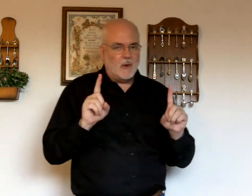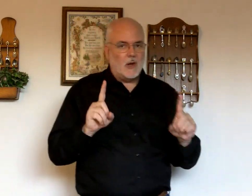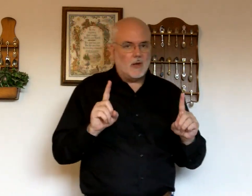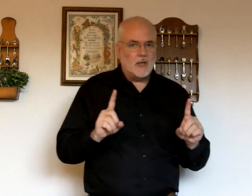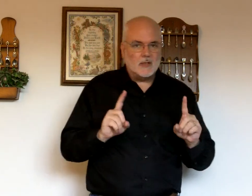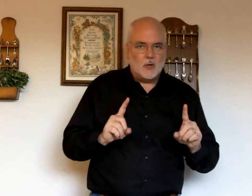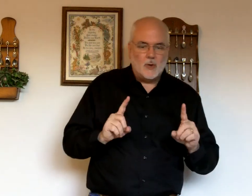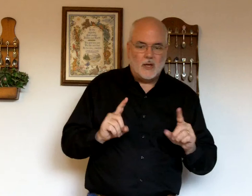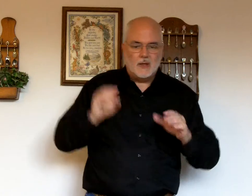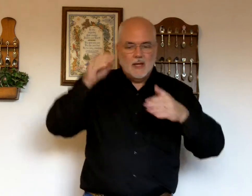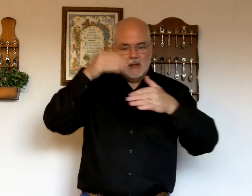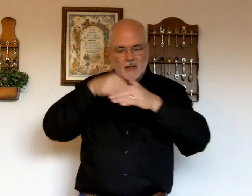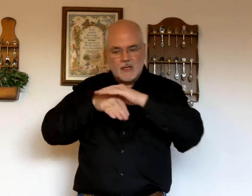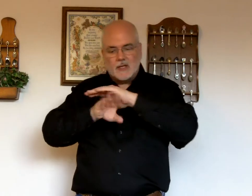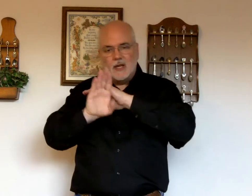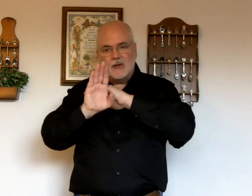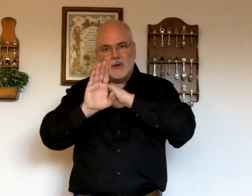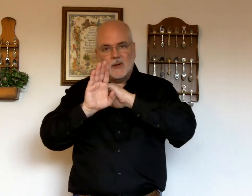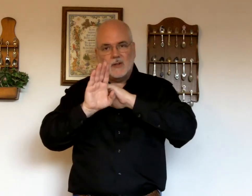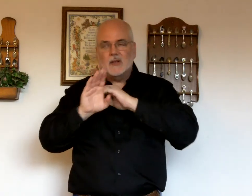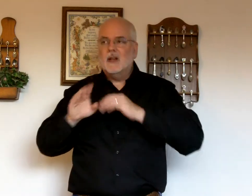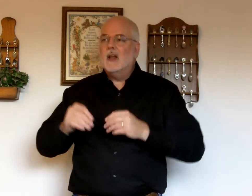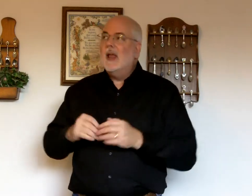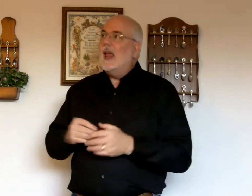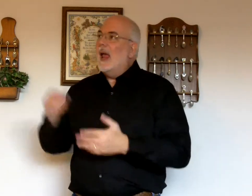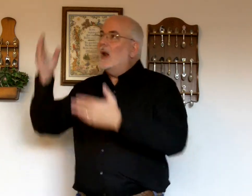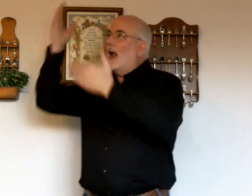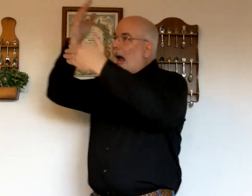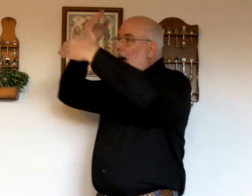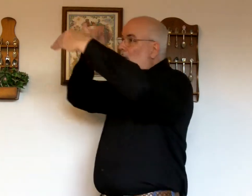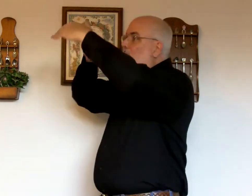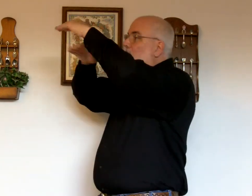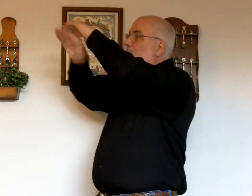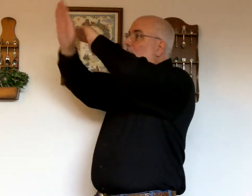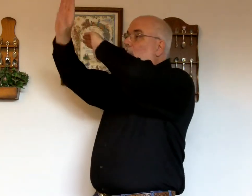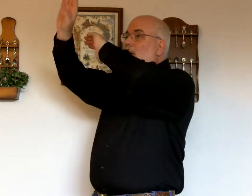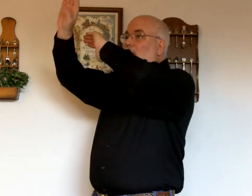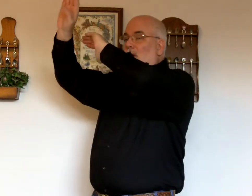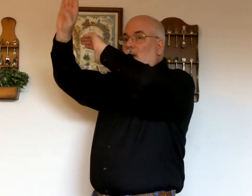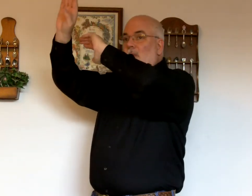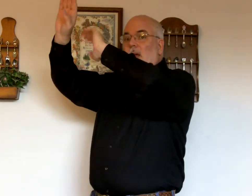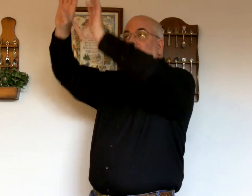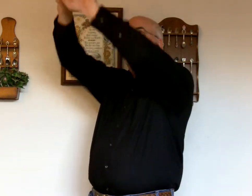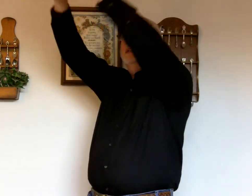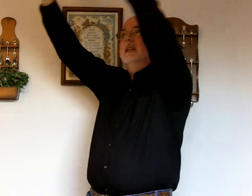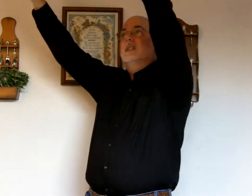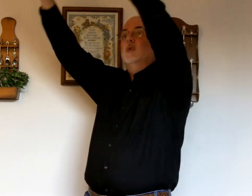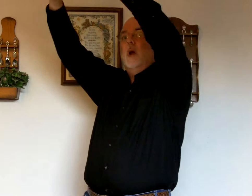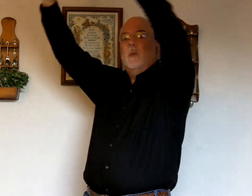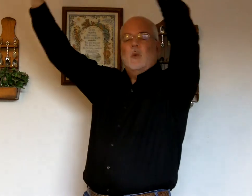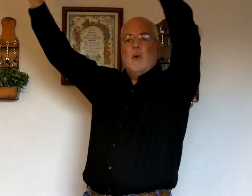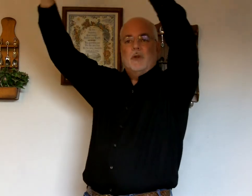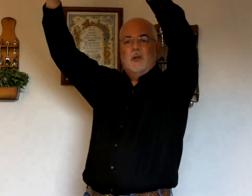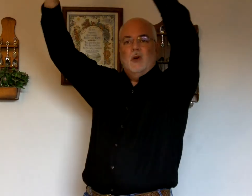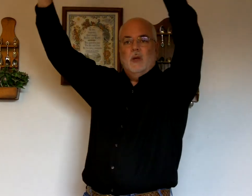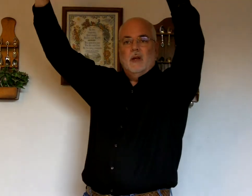on this go in. It says enter. And, I would do it up here, because this is where we want to go in.